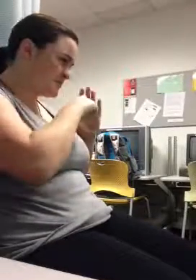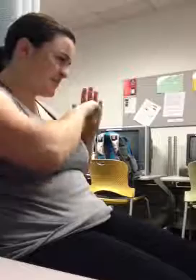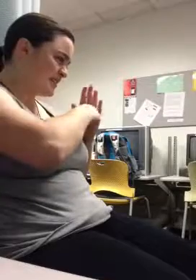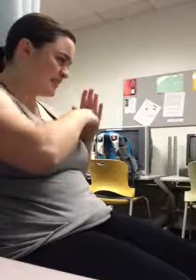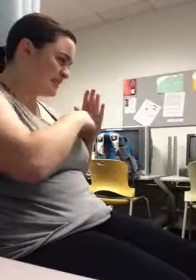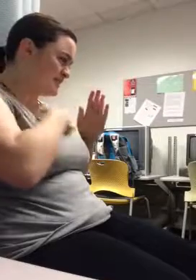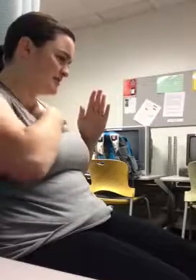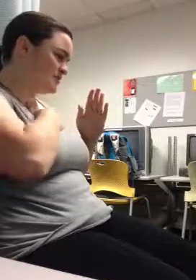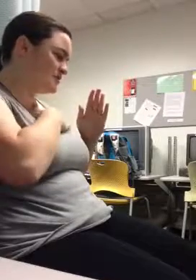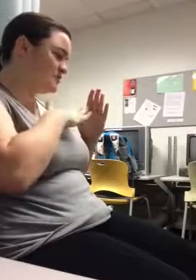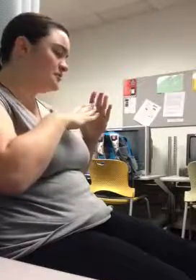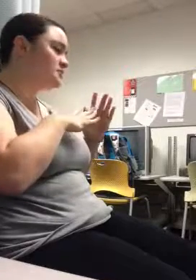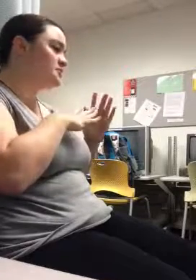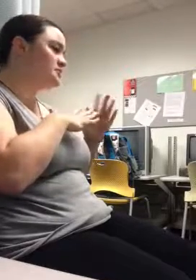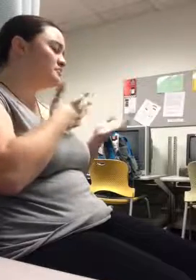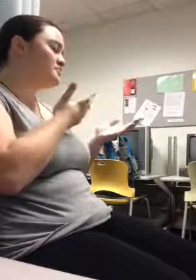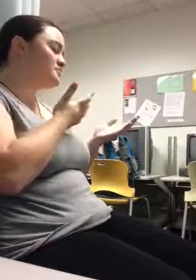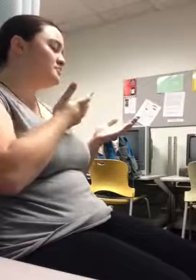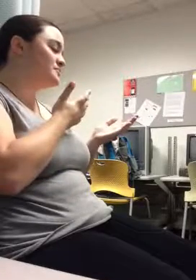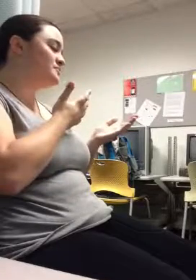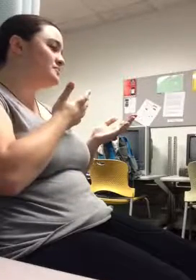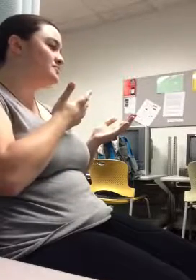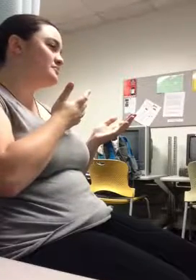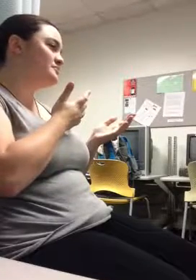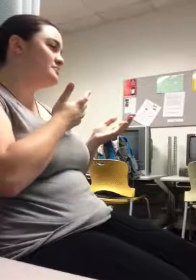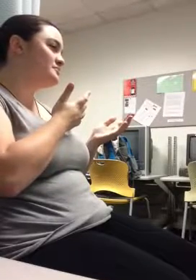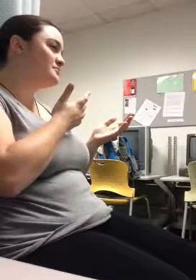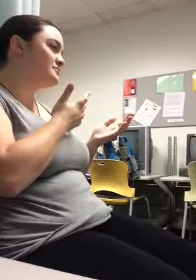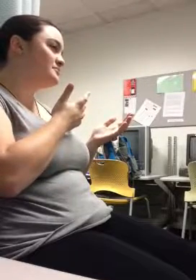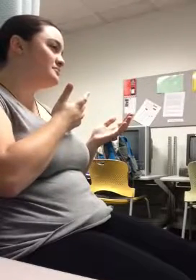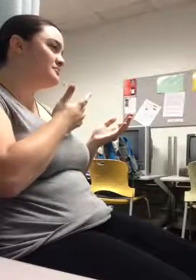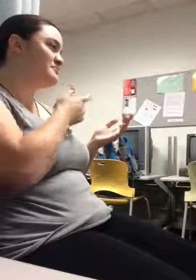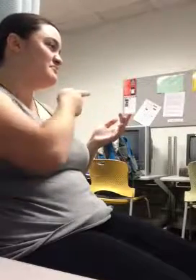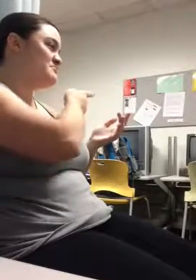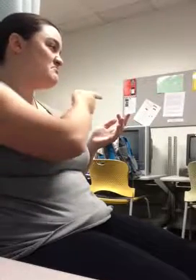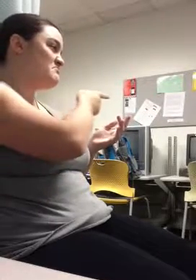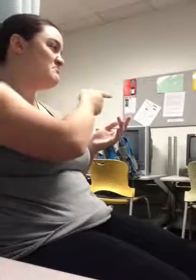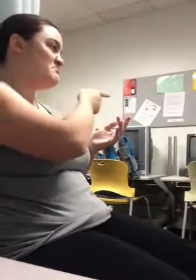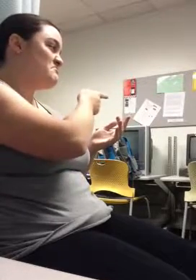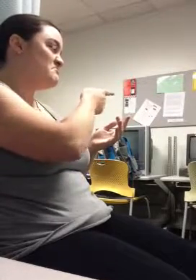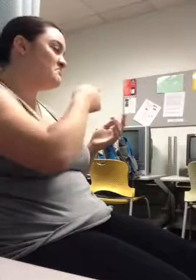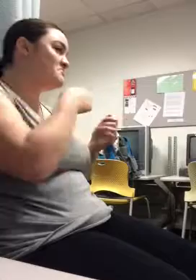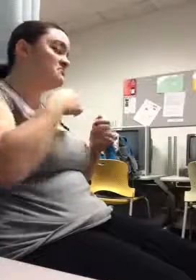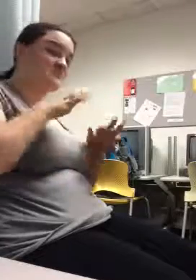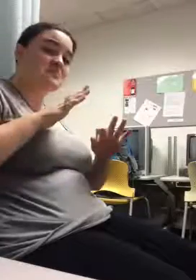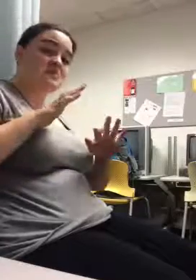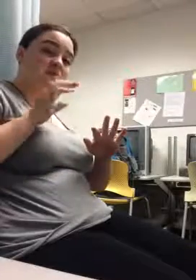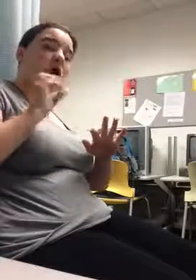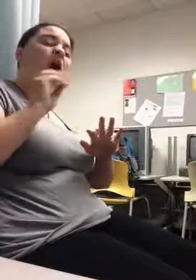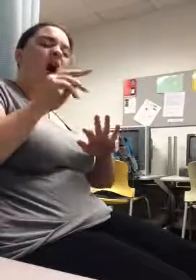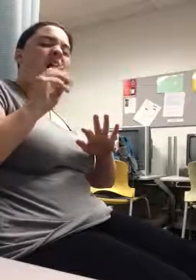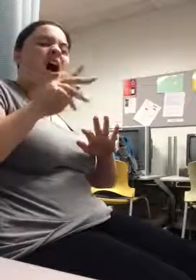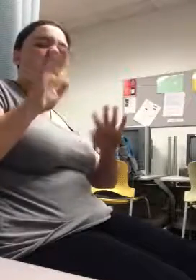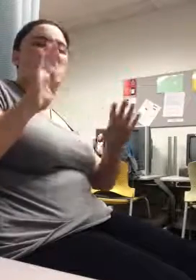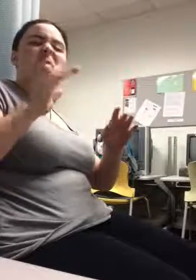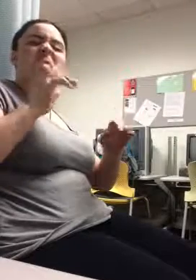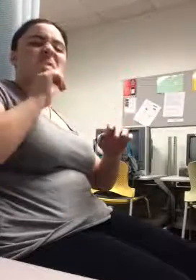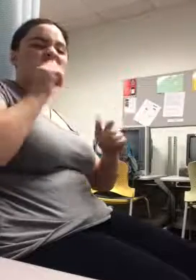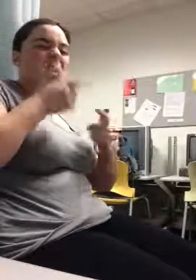We got the feeling that this had happened before. They didn't seem too surprised. So they said they'd be out,